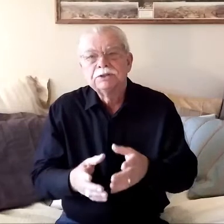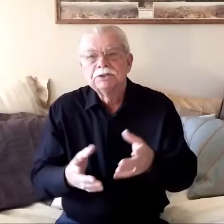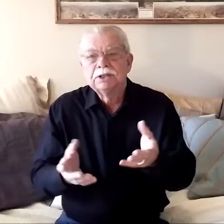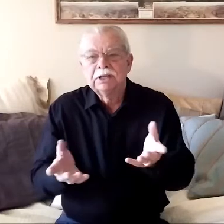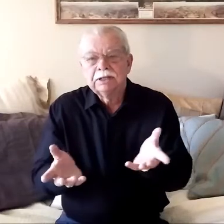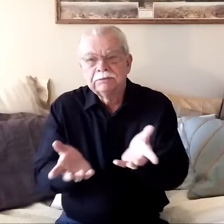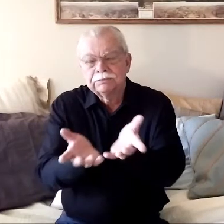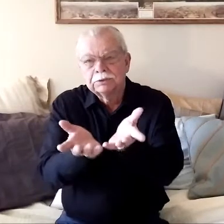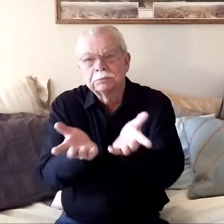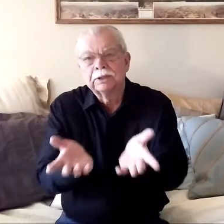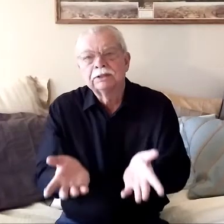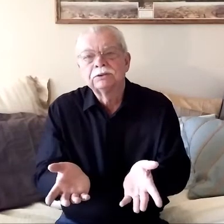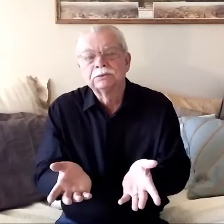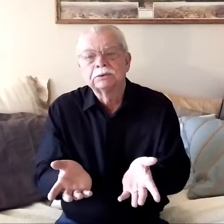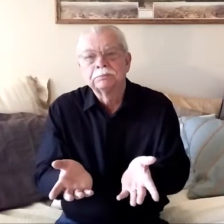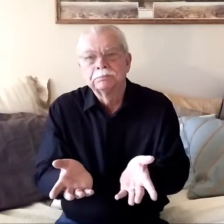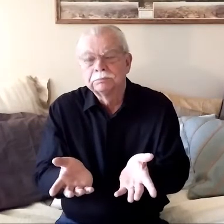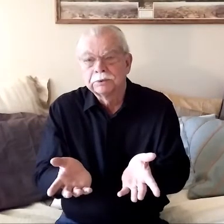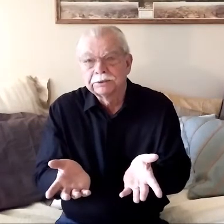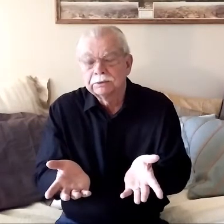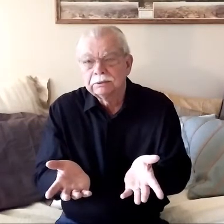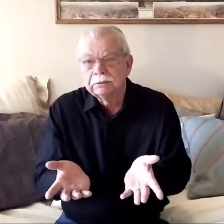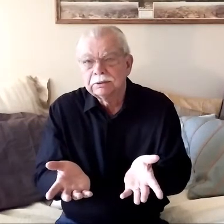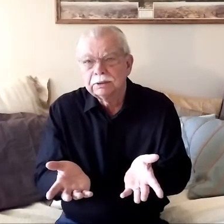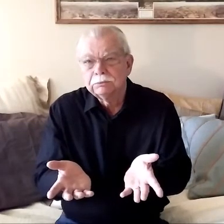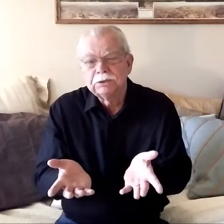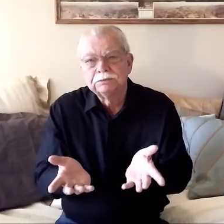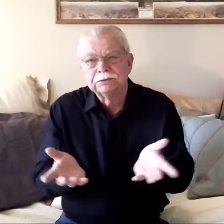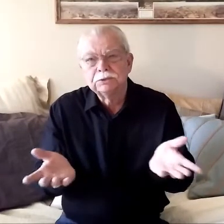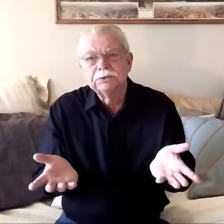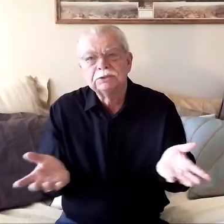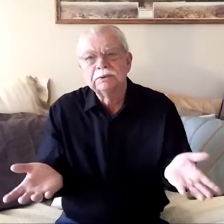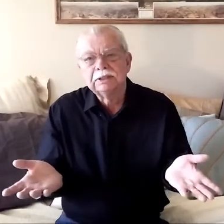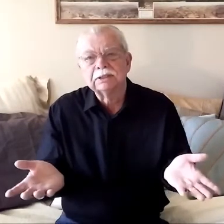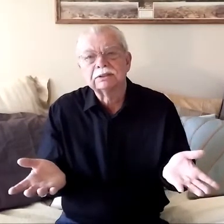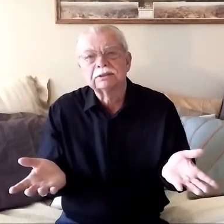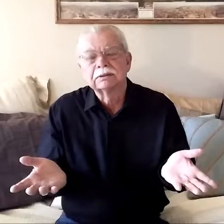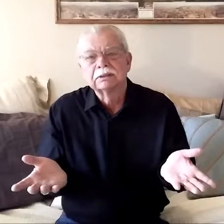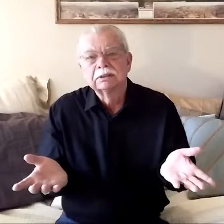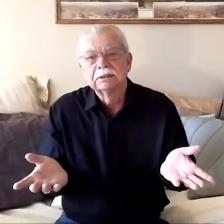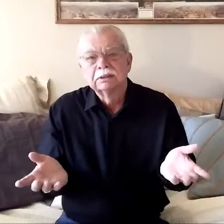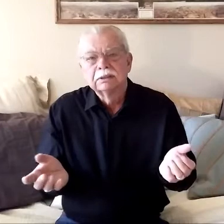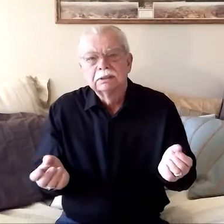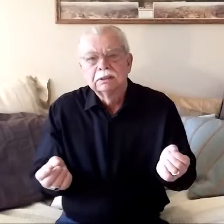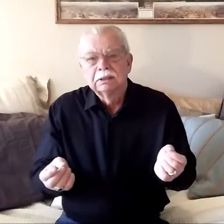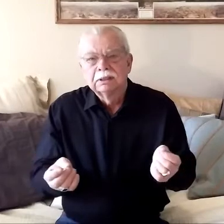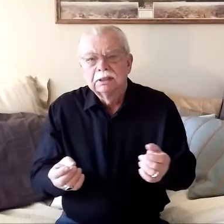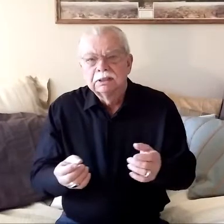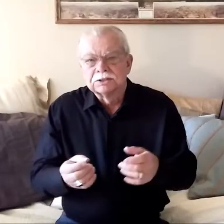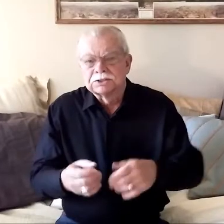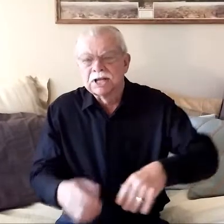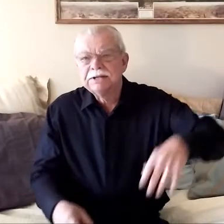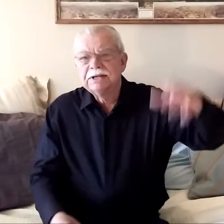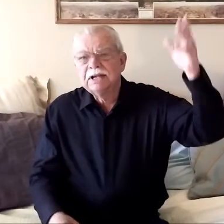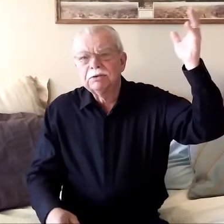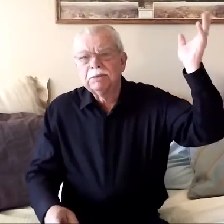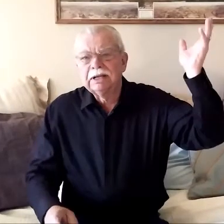when she gave the bread to her brother he refused to eat it send everybody